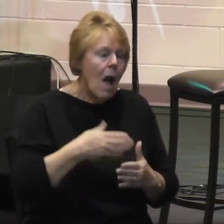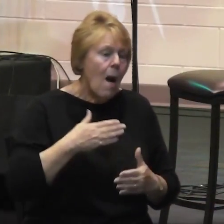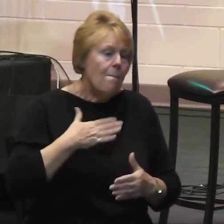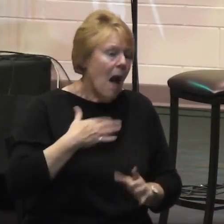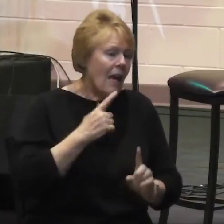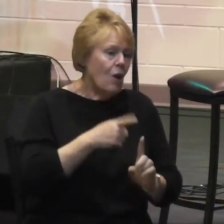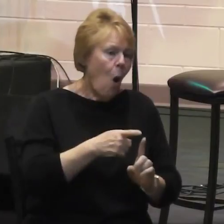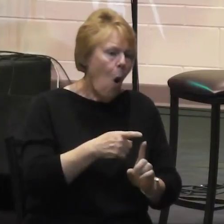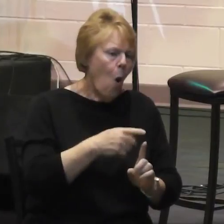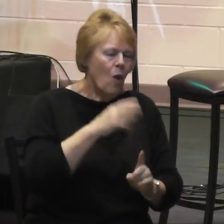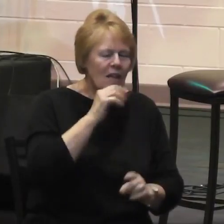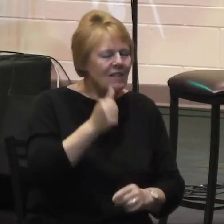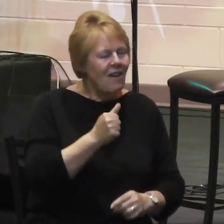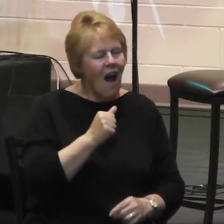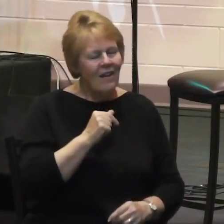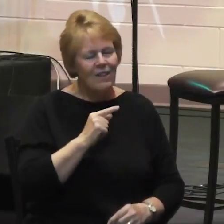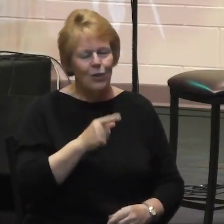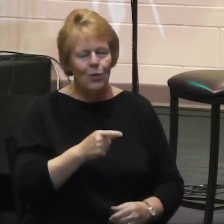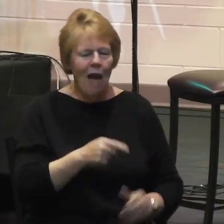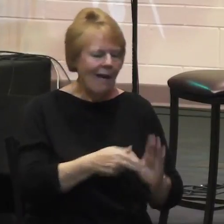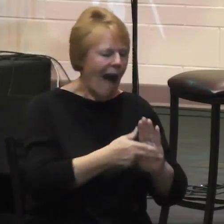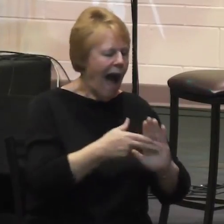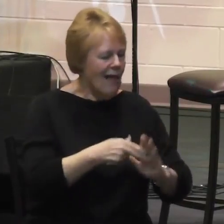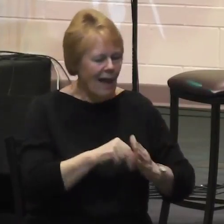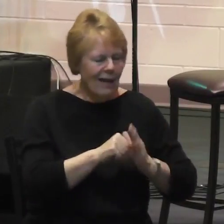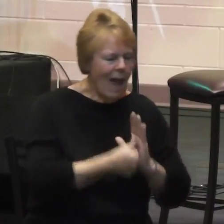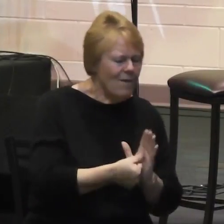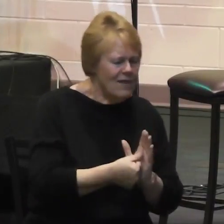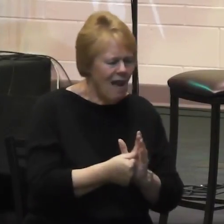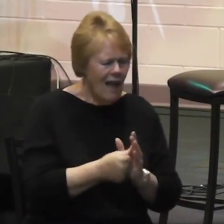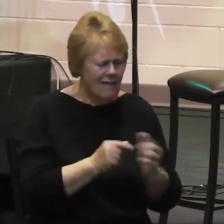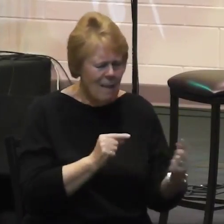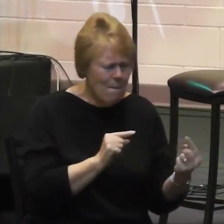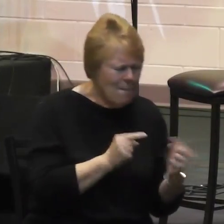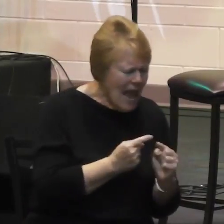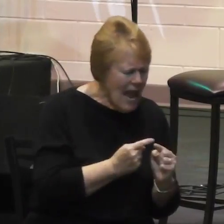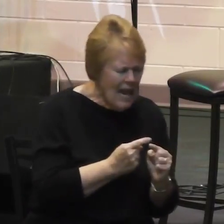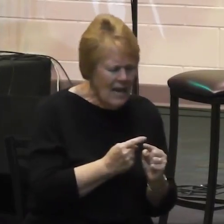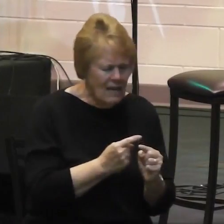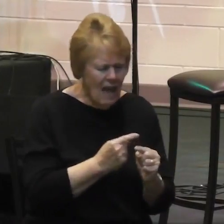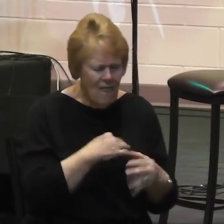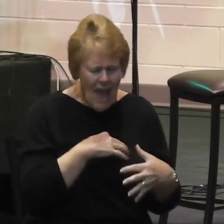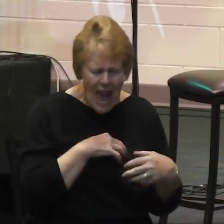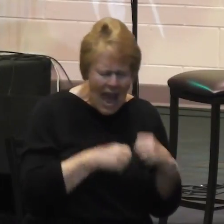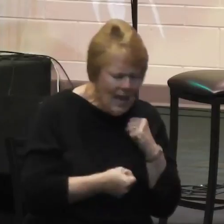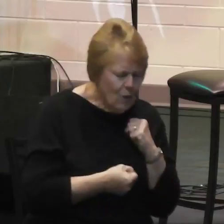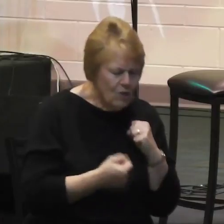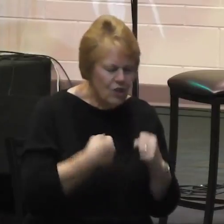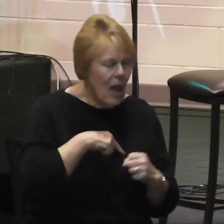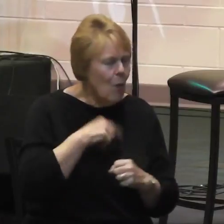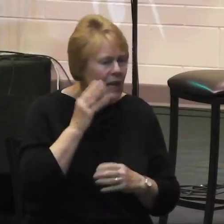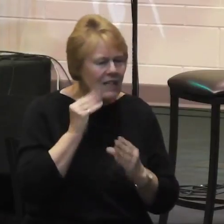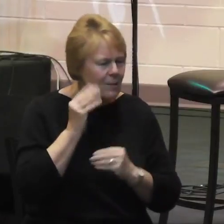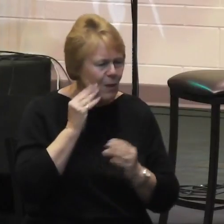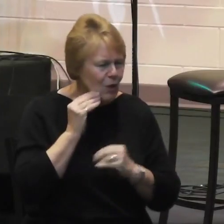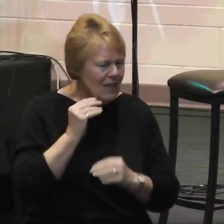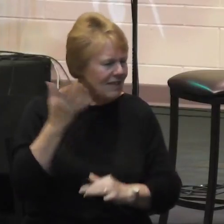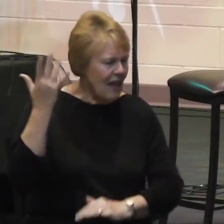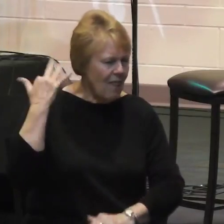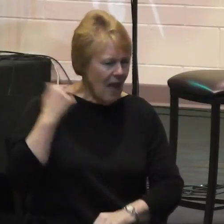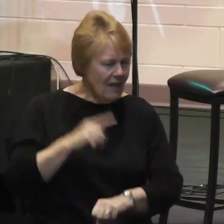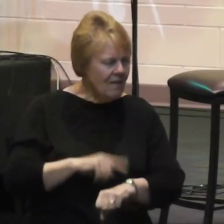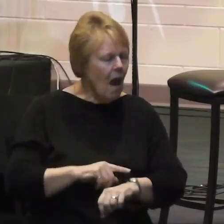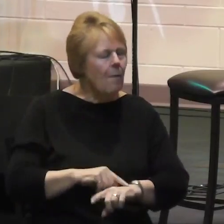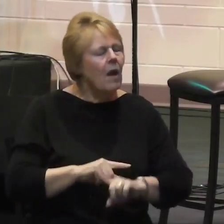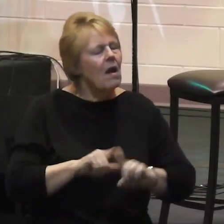you the pain and the anguish that we experienced at that time. But I am mentioning this so that